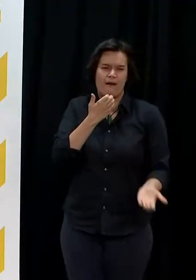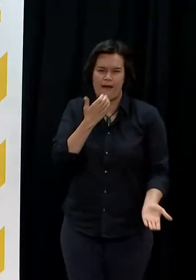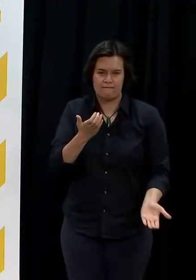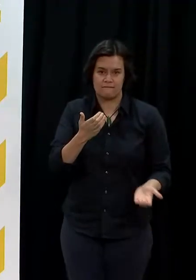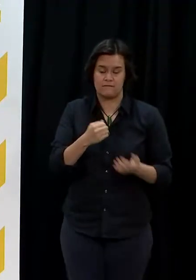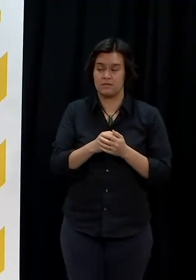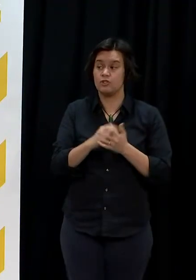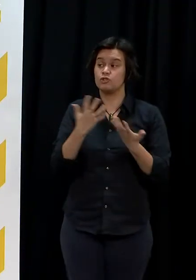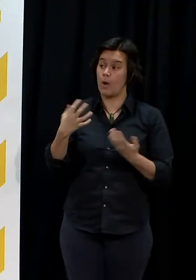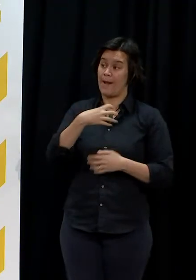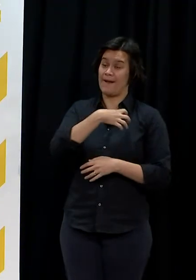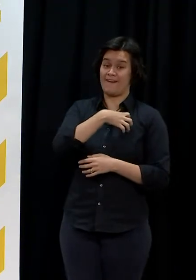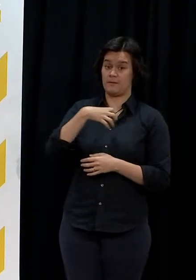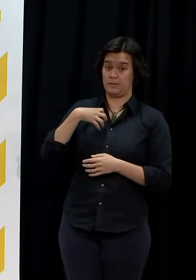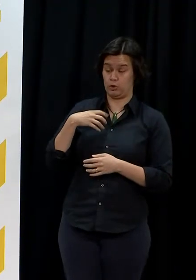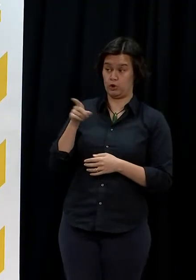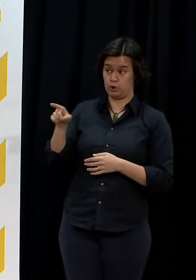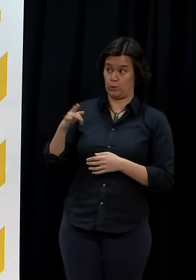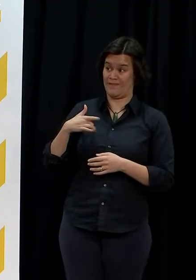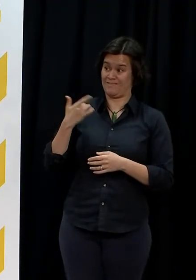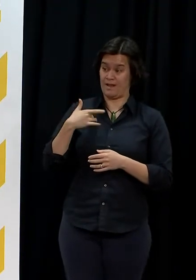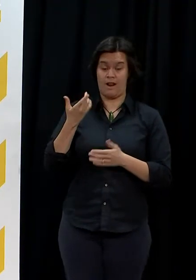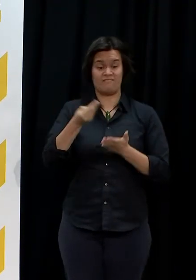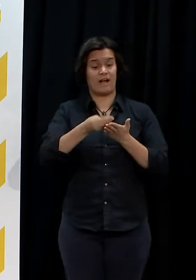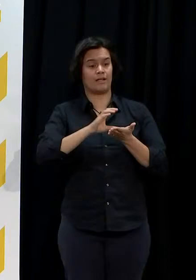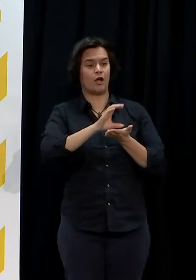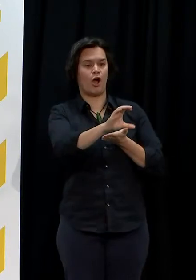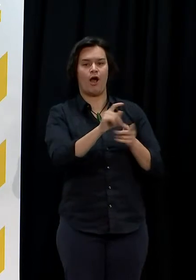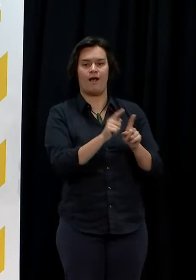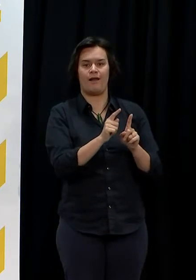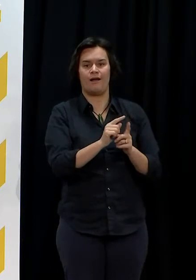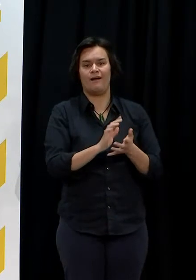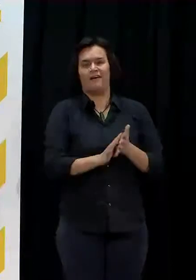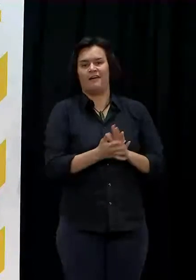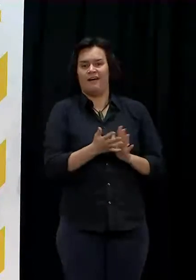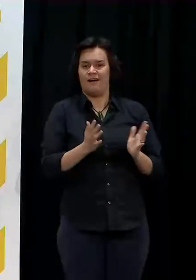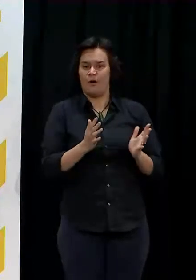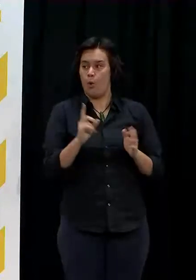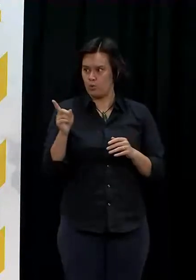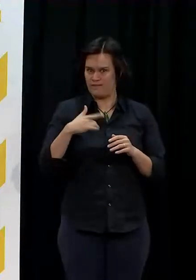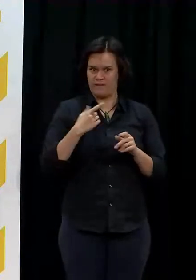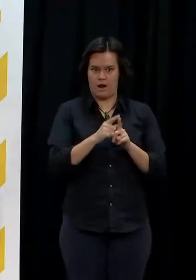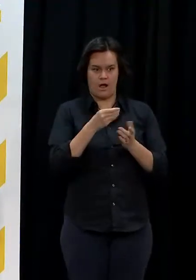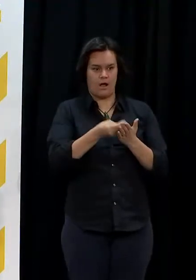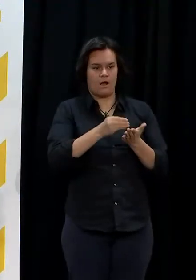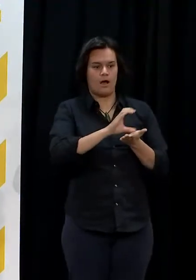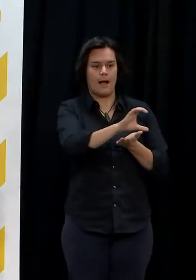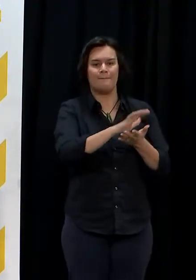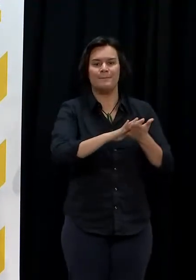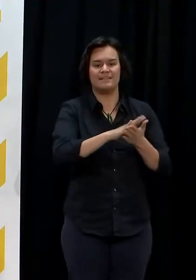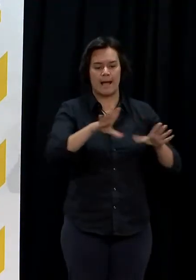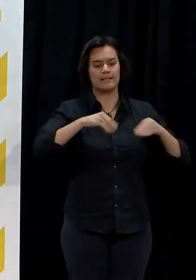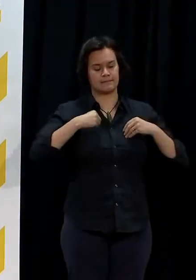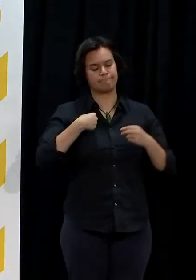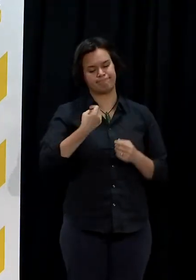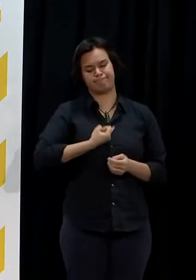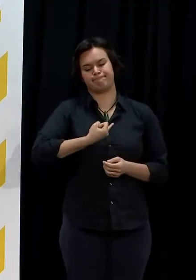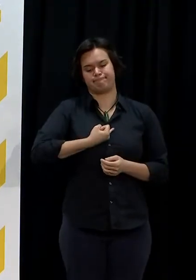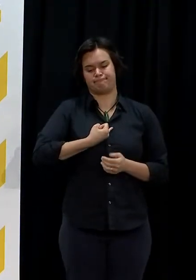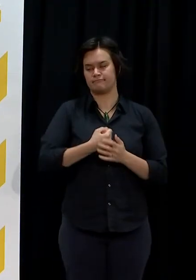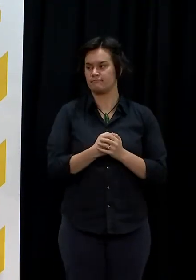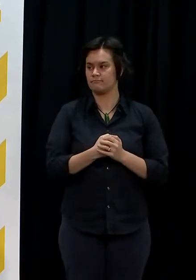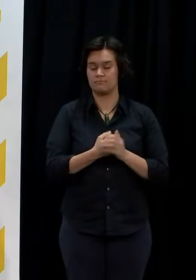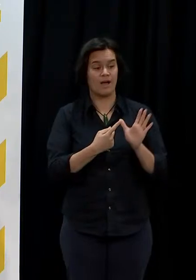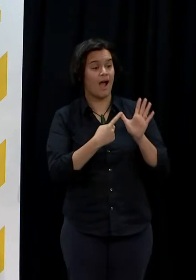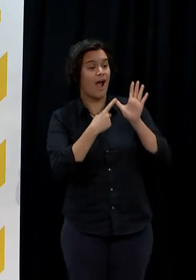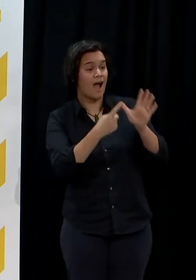the government the way of you guys conceding that there's been a failure for Pacific communities during this COVID response? Well you will have